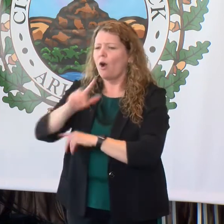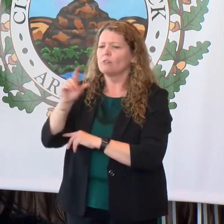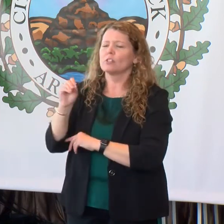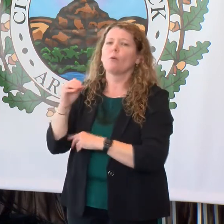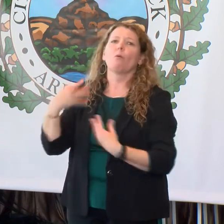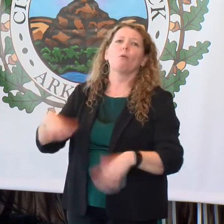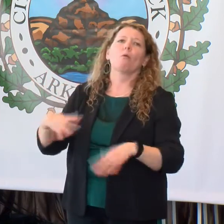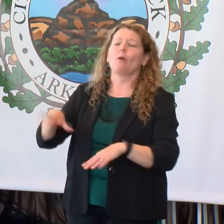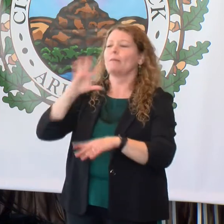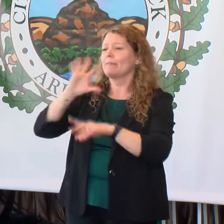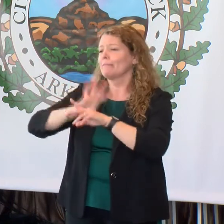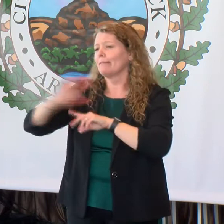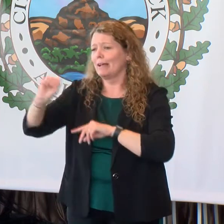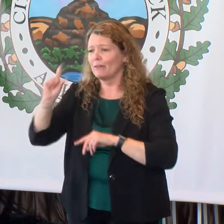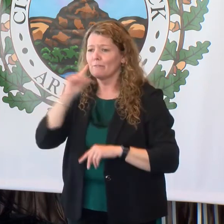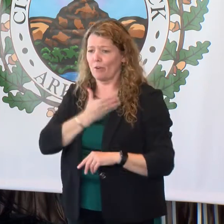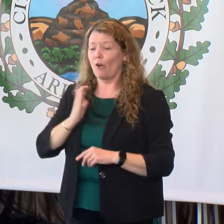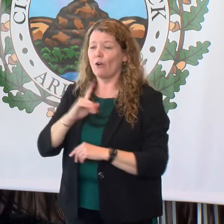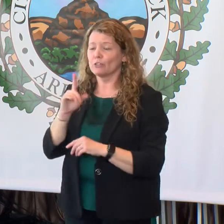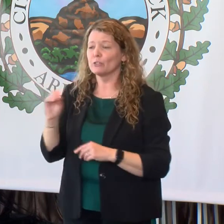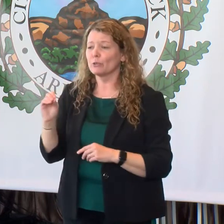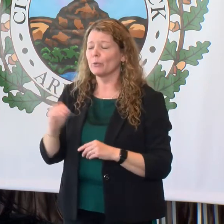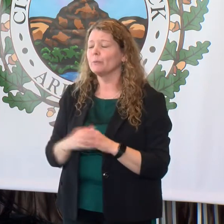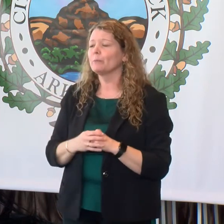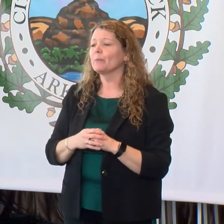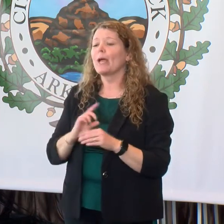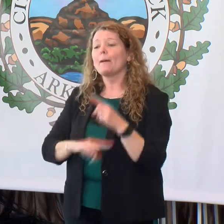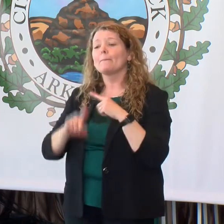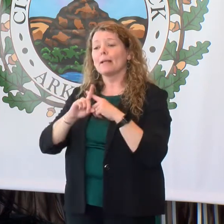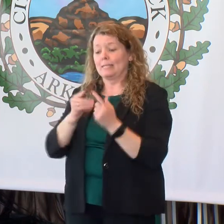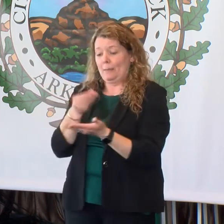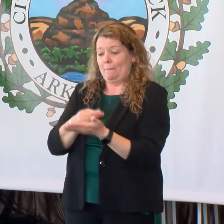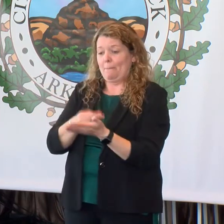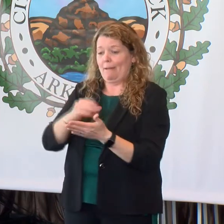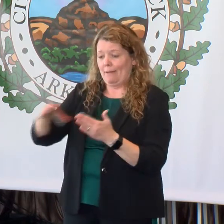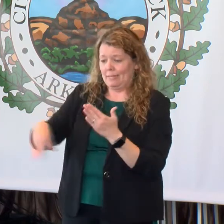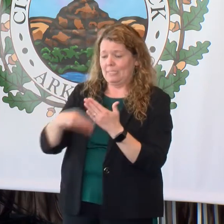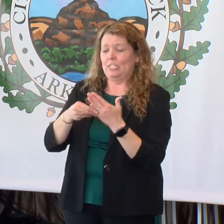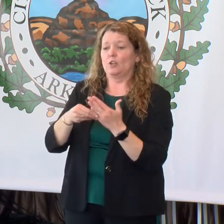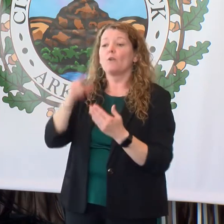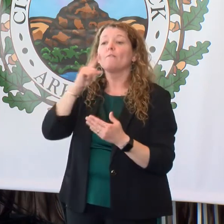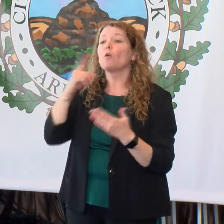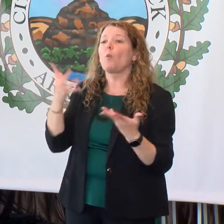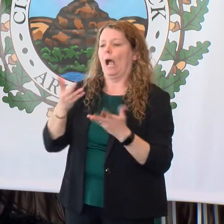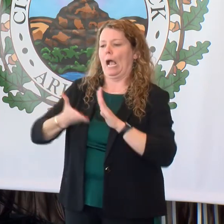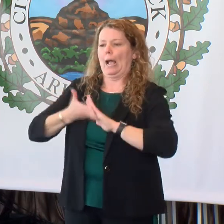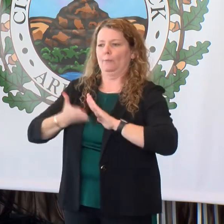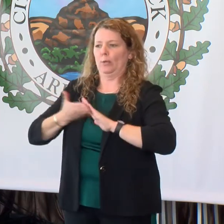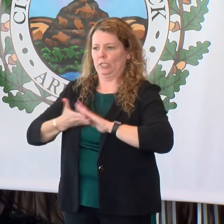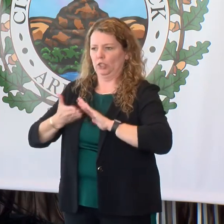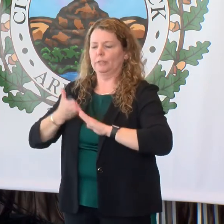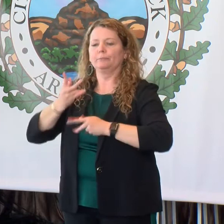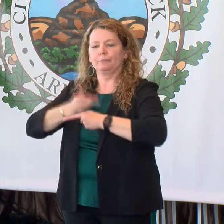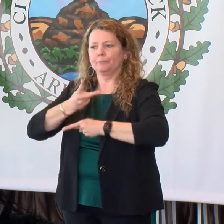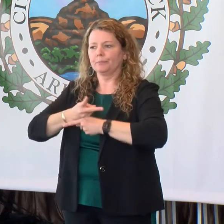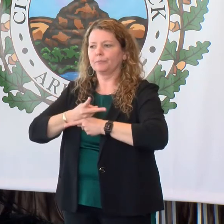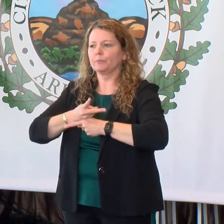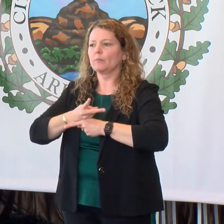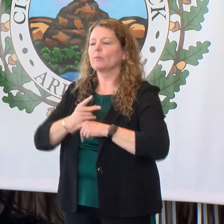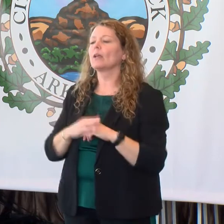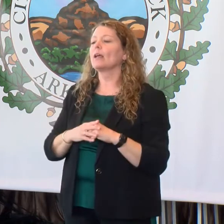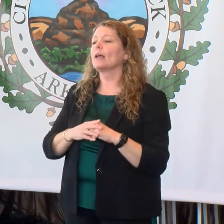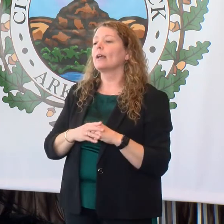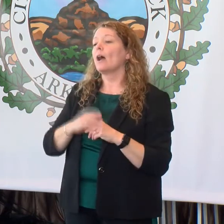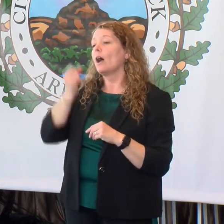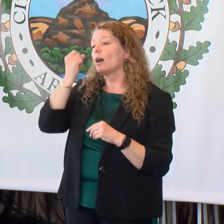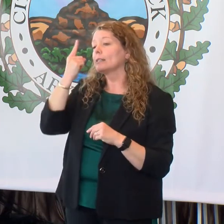fantastic for our zoo. In addition to that, we have additional funding for operations. And what's great about that, the Little